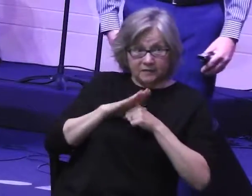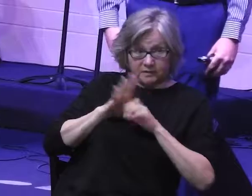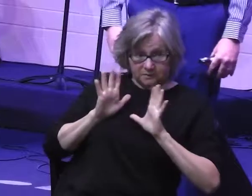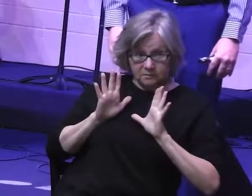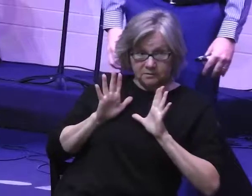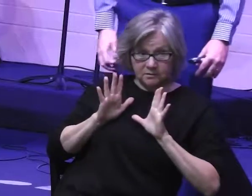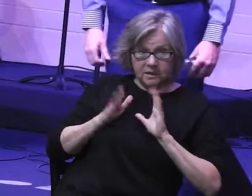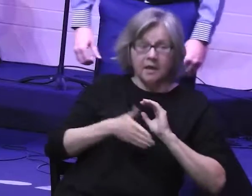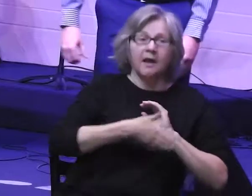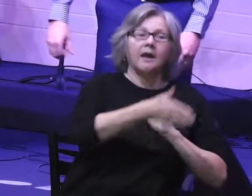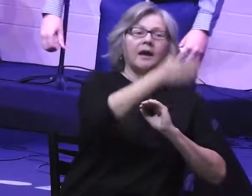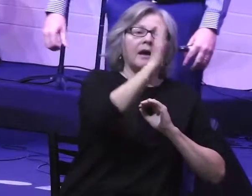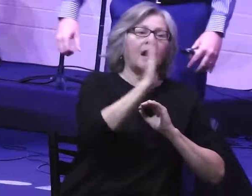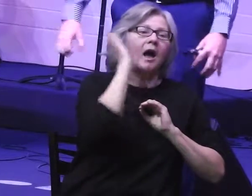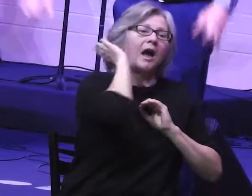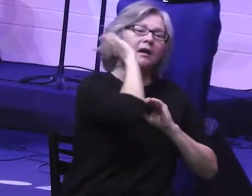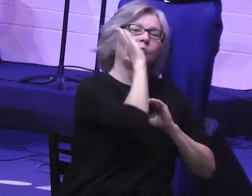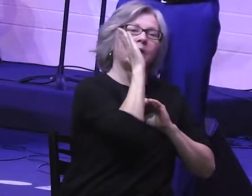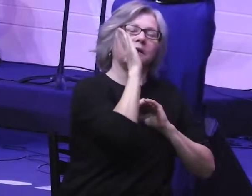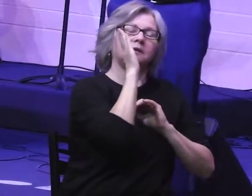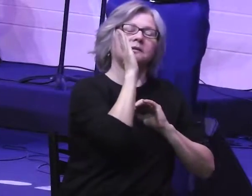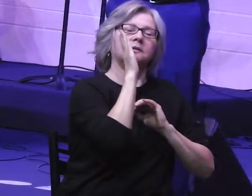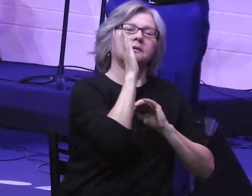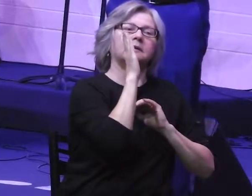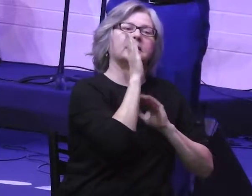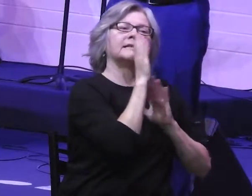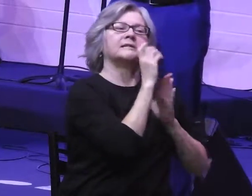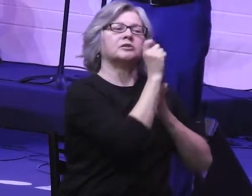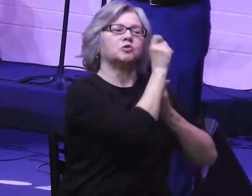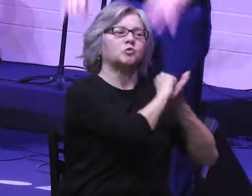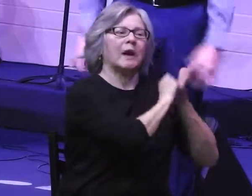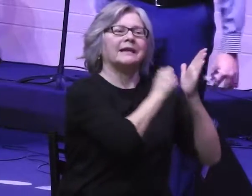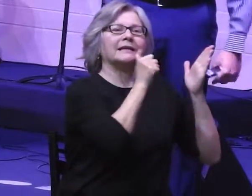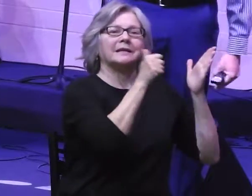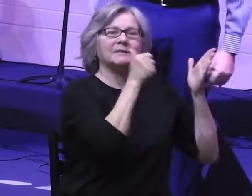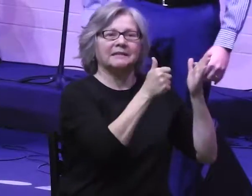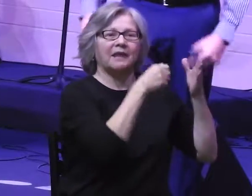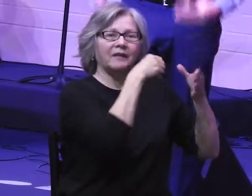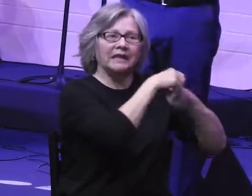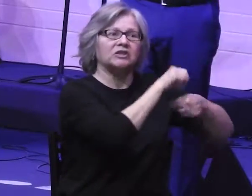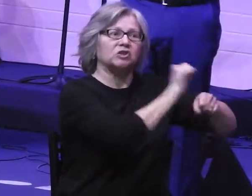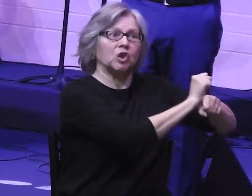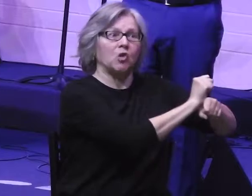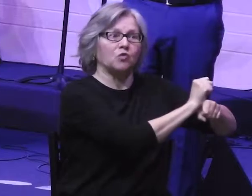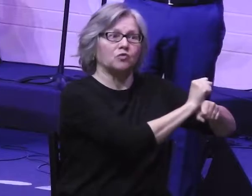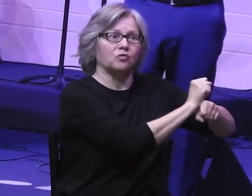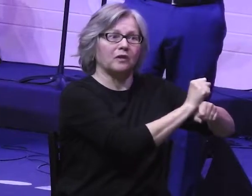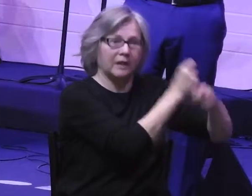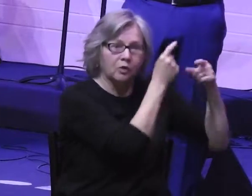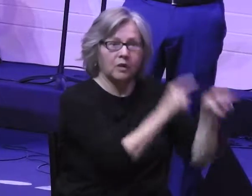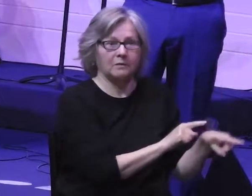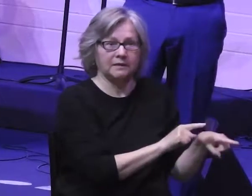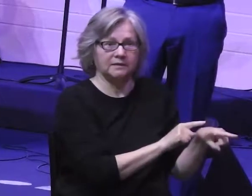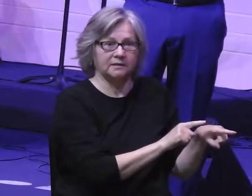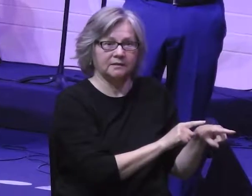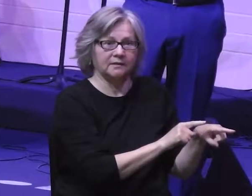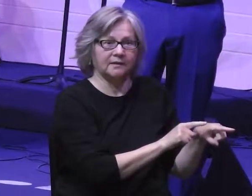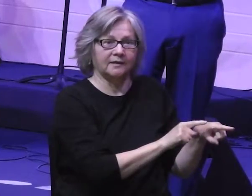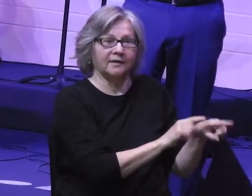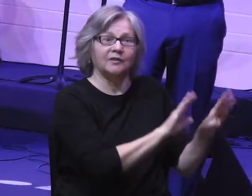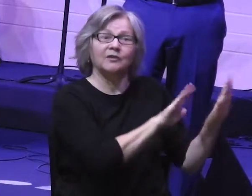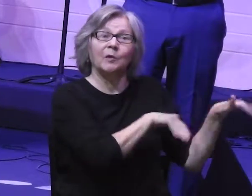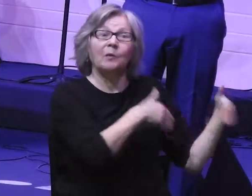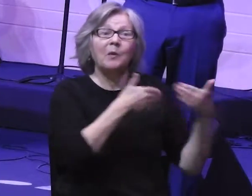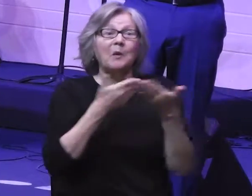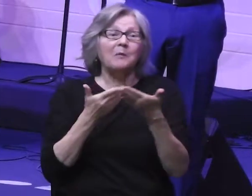this is really cool, God's going to take the words of that agreement, He's going to etch it into stone. So, they've got this, like, permanent